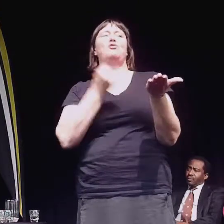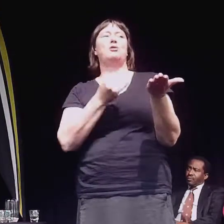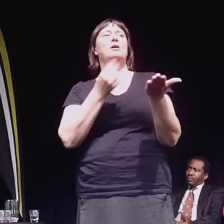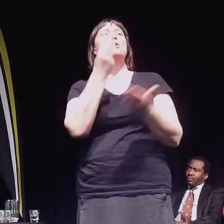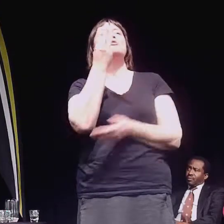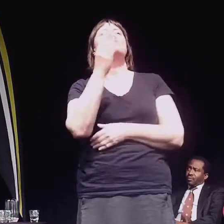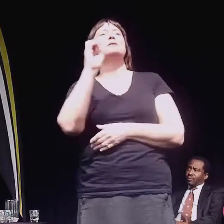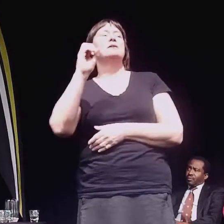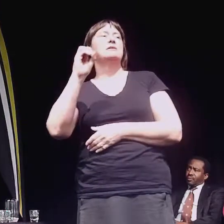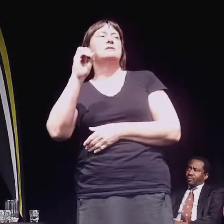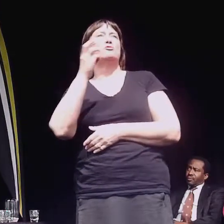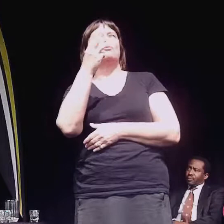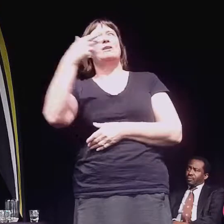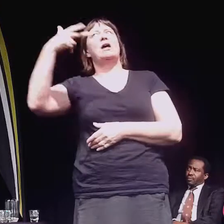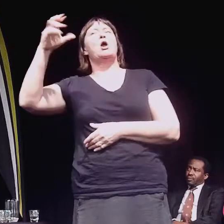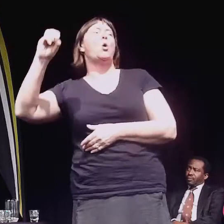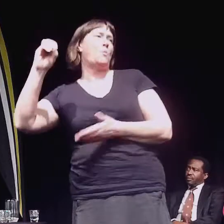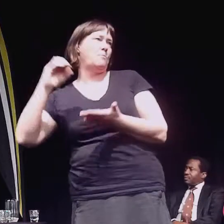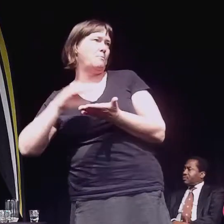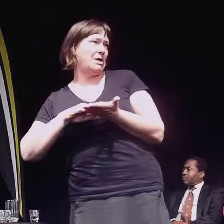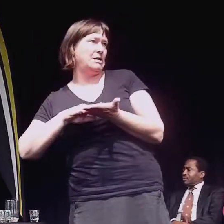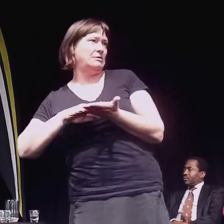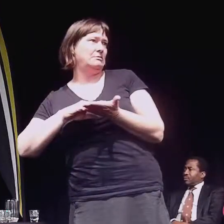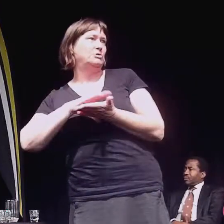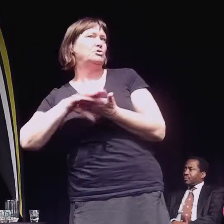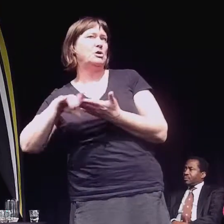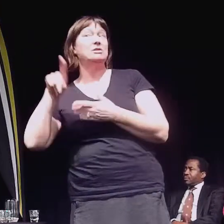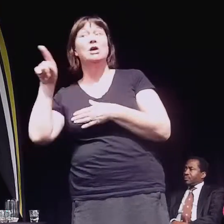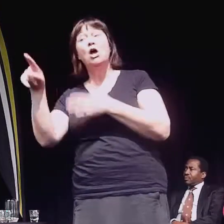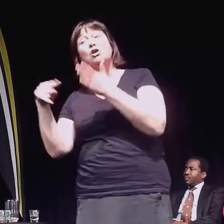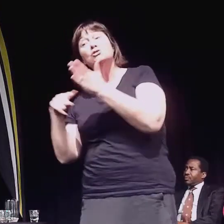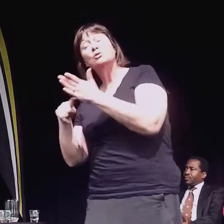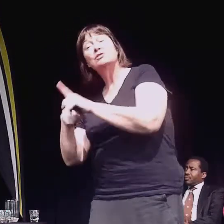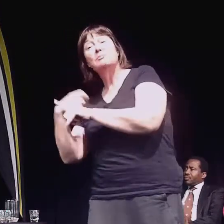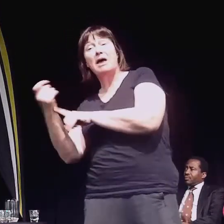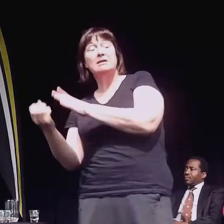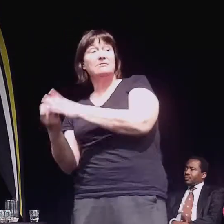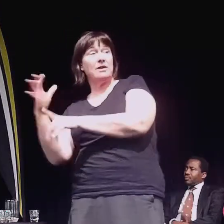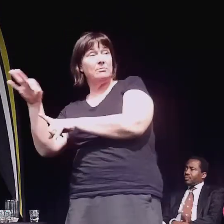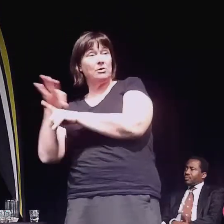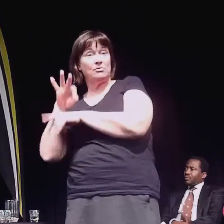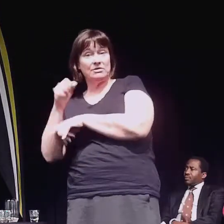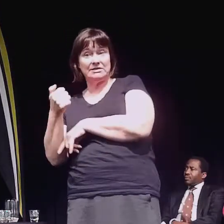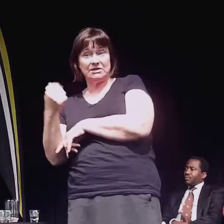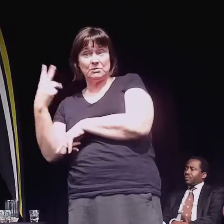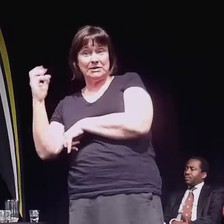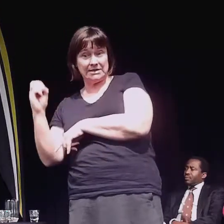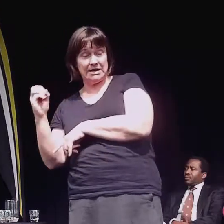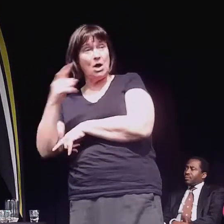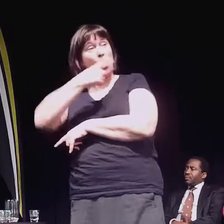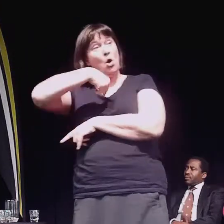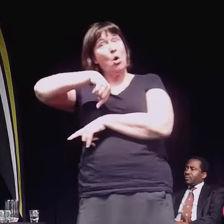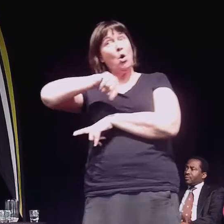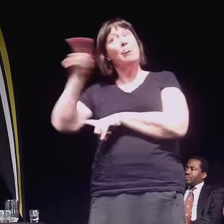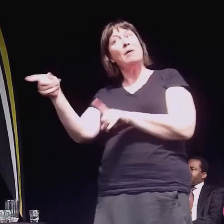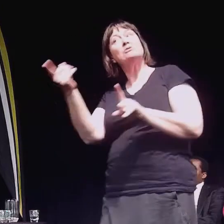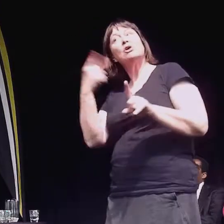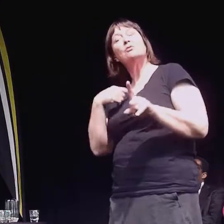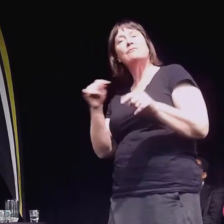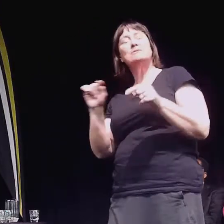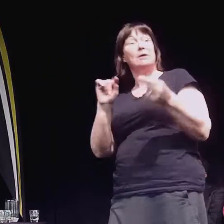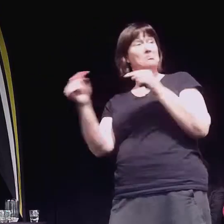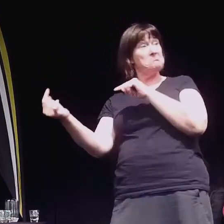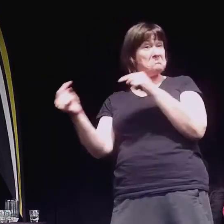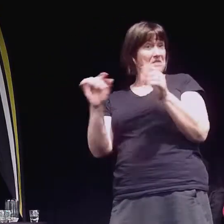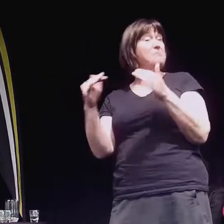was 390. So what Toyota paid was development contributions of 620. We were told it was competitive.